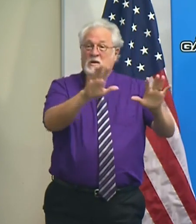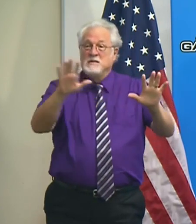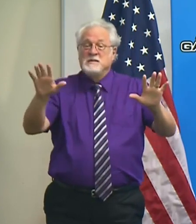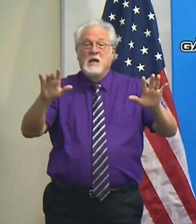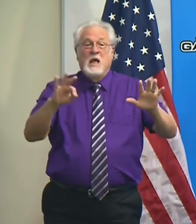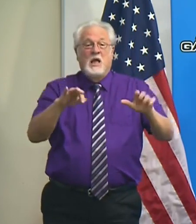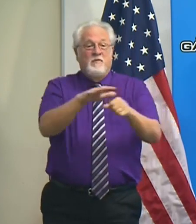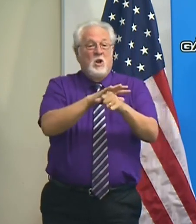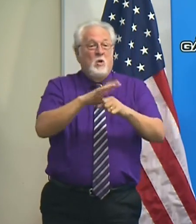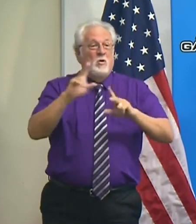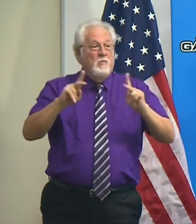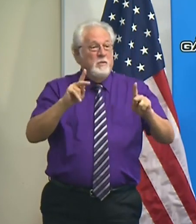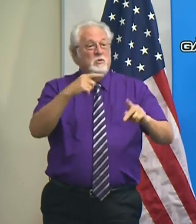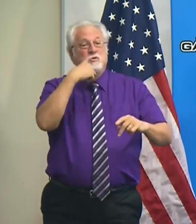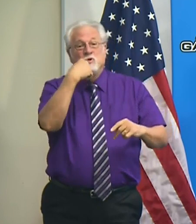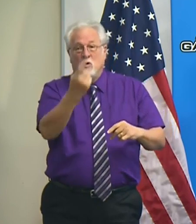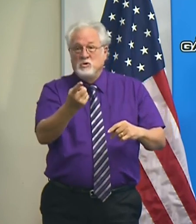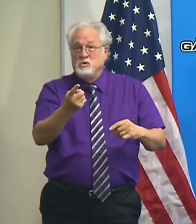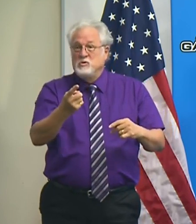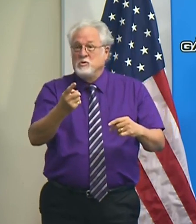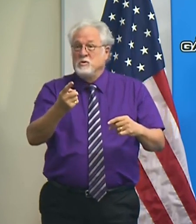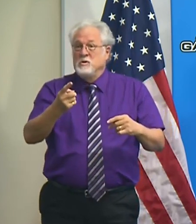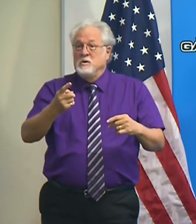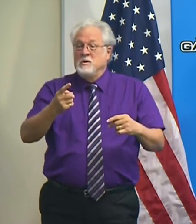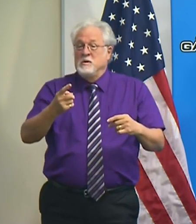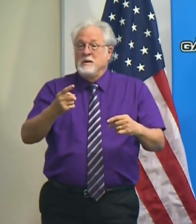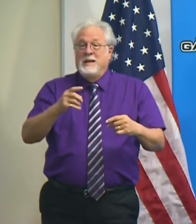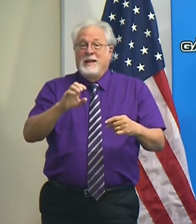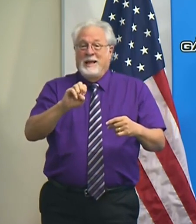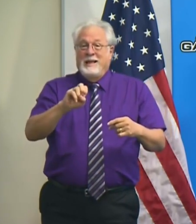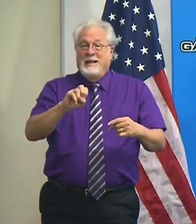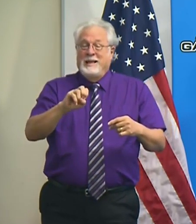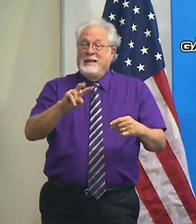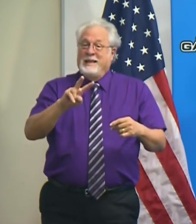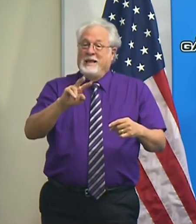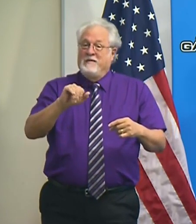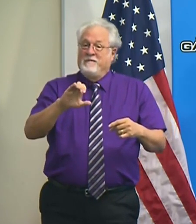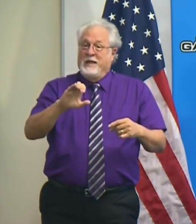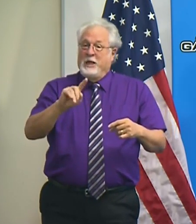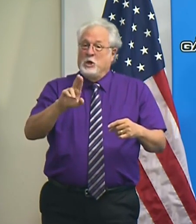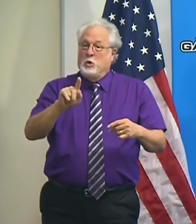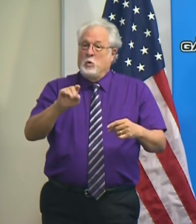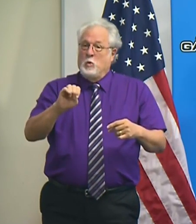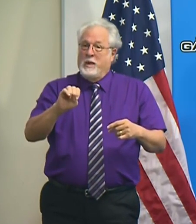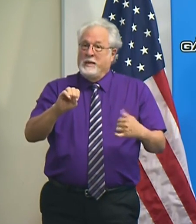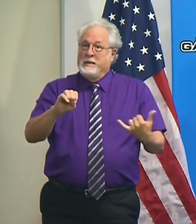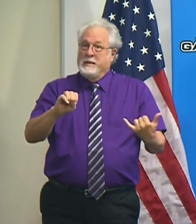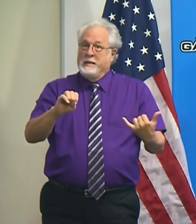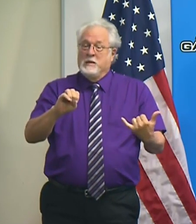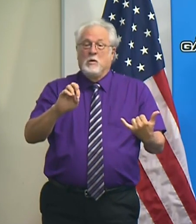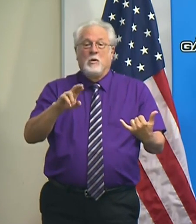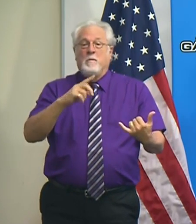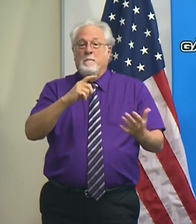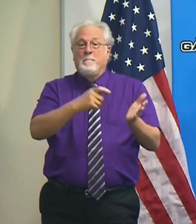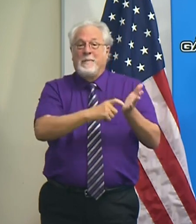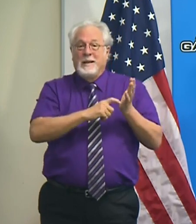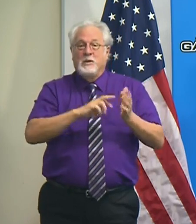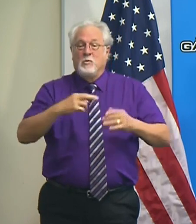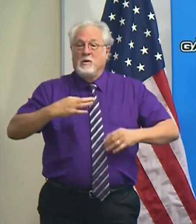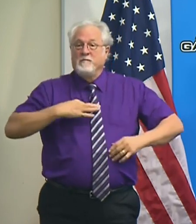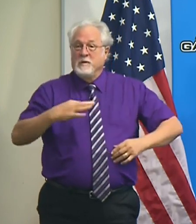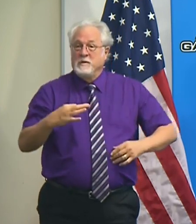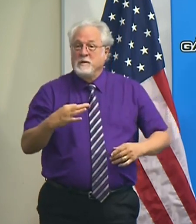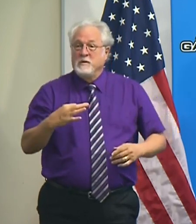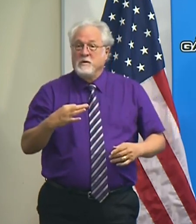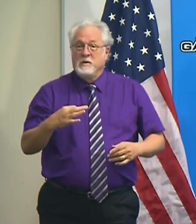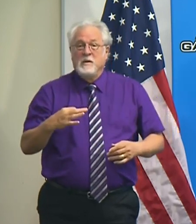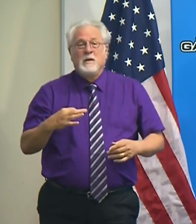local officials have told you that there's a evacuation in place, whether it's mandatory or voluntary